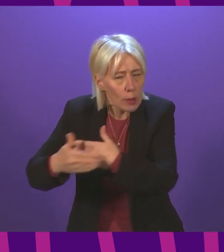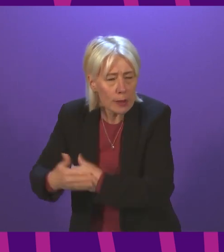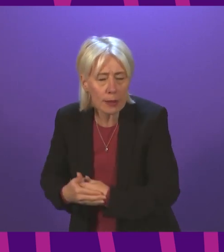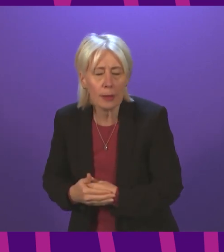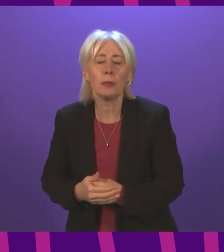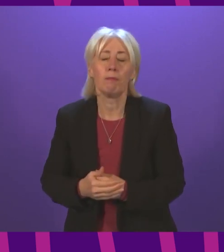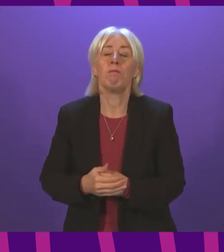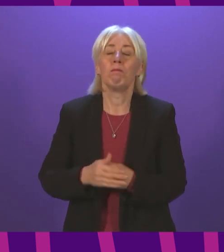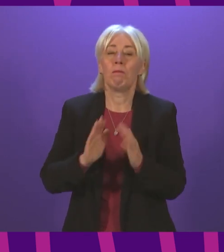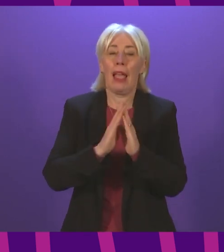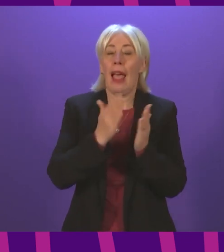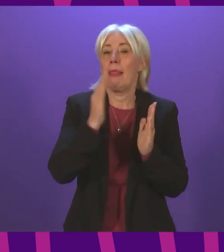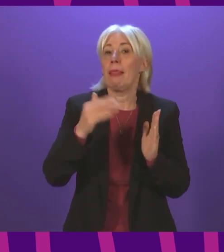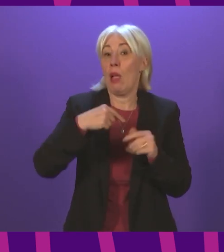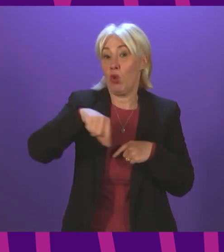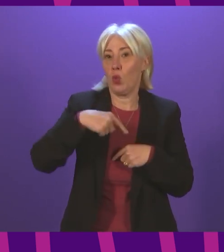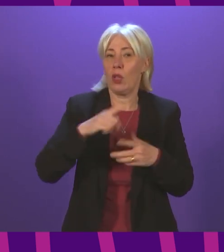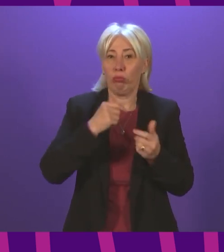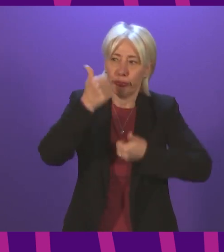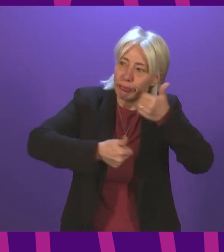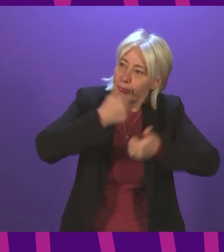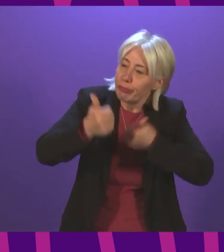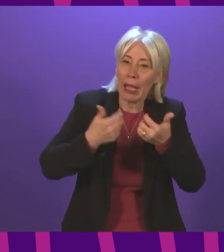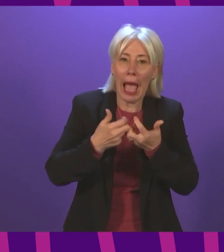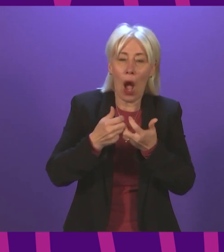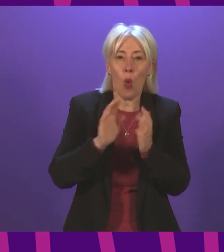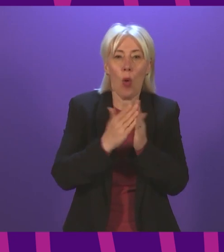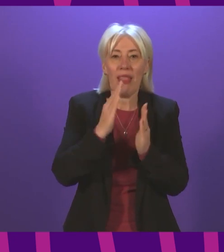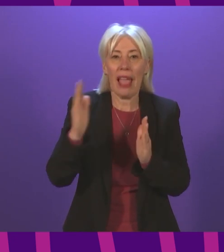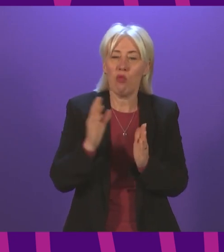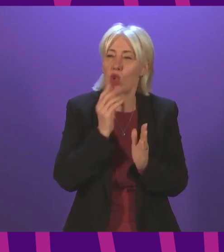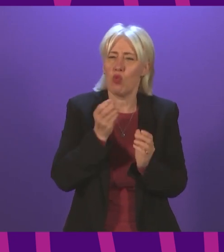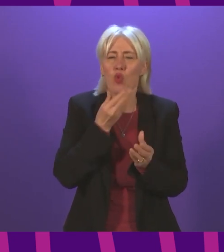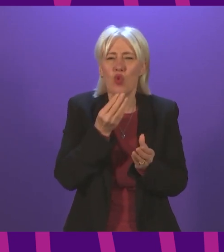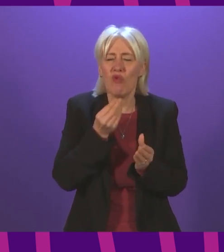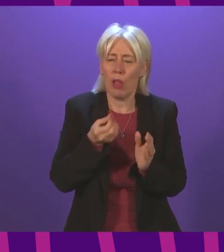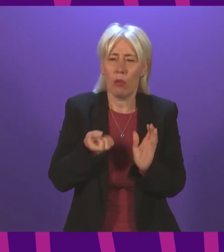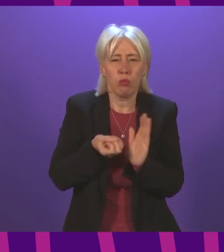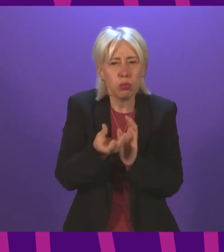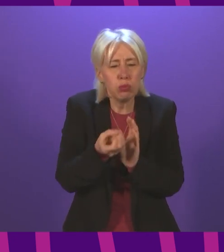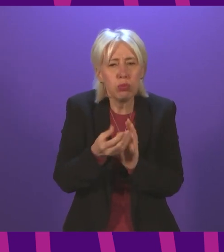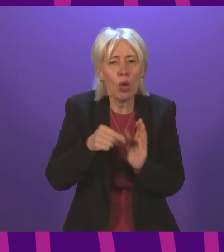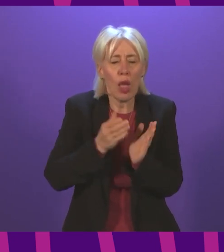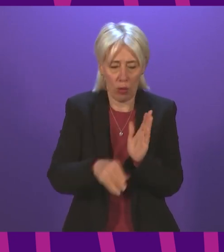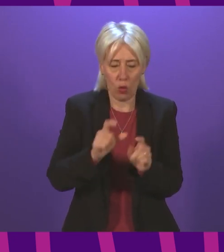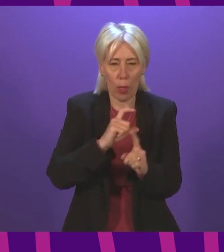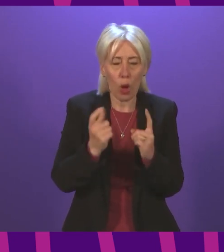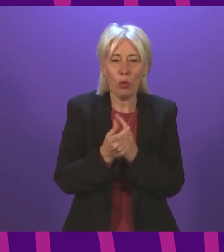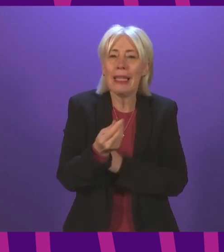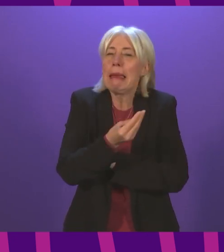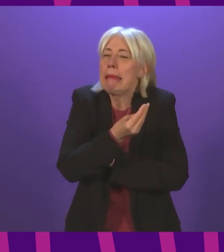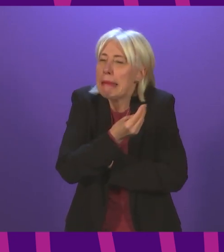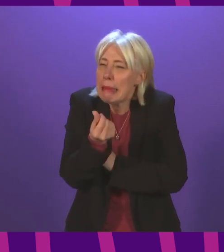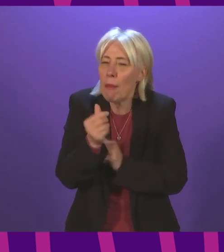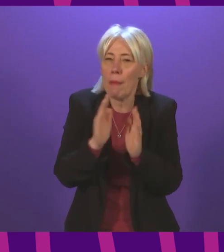to celebrate the contribution libraries make to our communities. A small number of libraries across the country have not yet